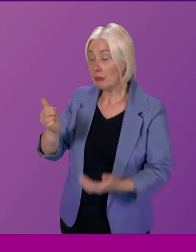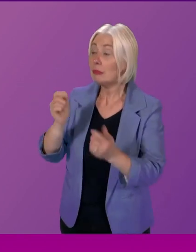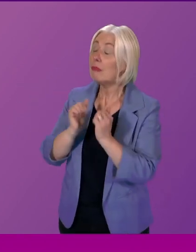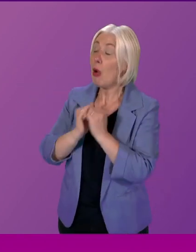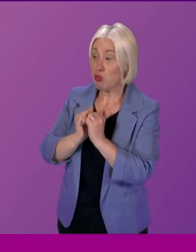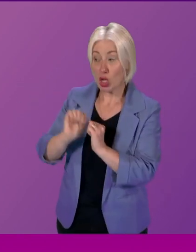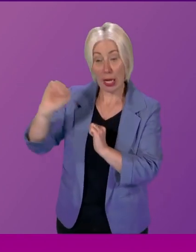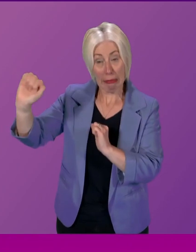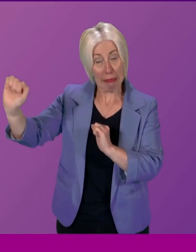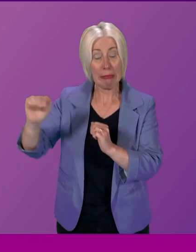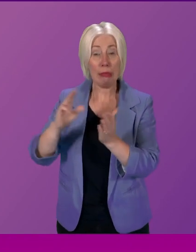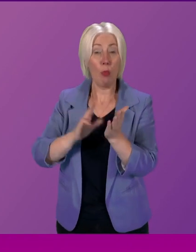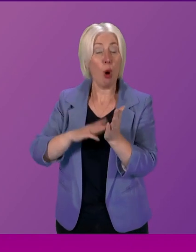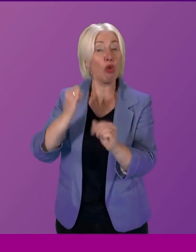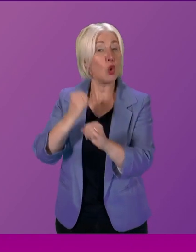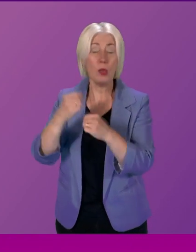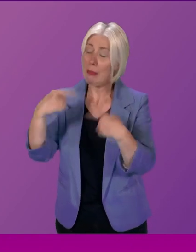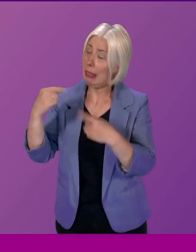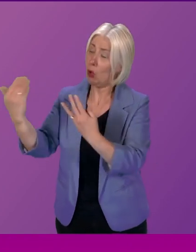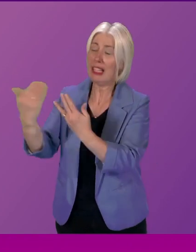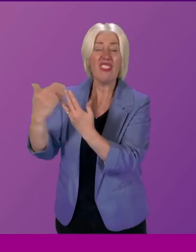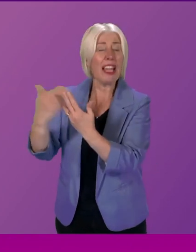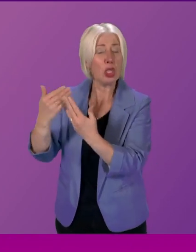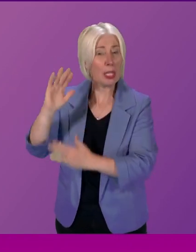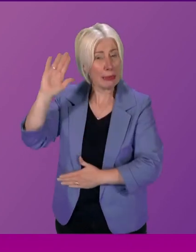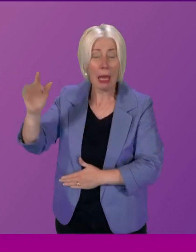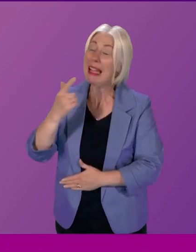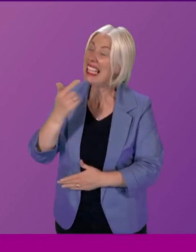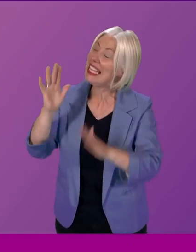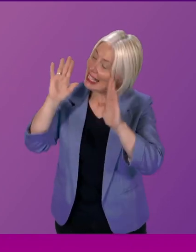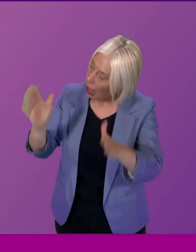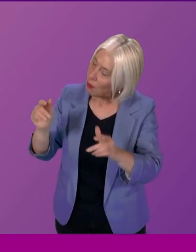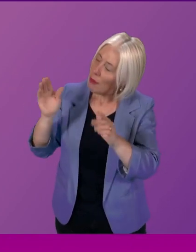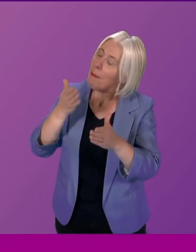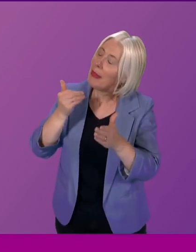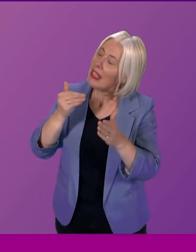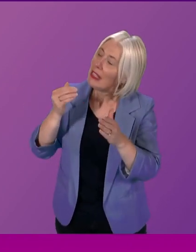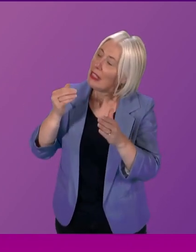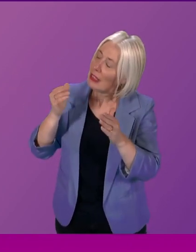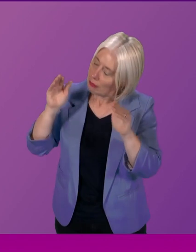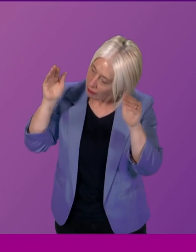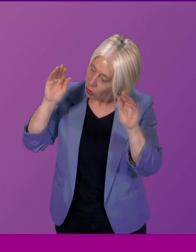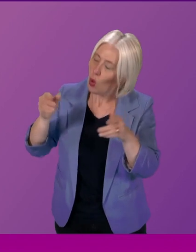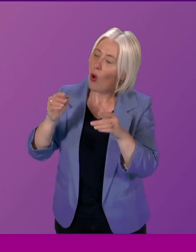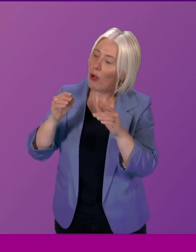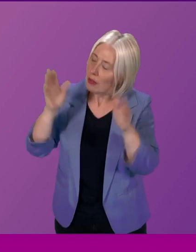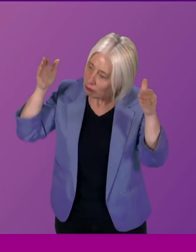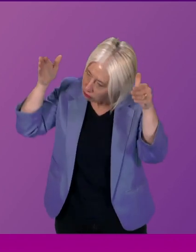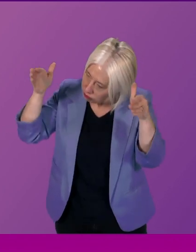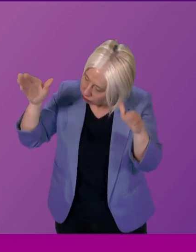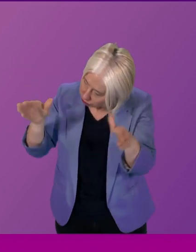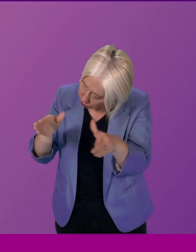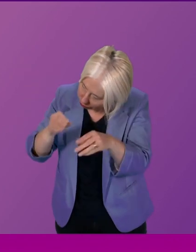extremely generous in taking so many interventions, but I would urge that he now focus on bringing his interesting remarks to a close. Thank you.